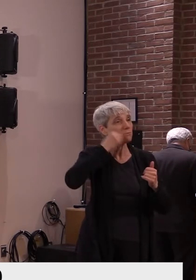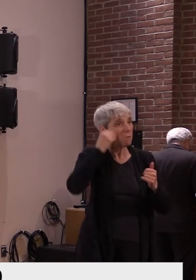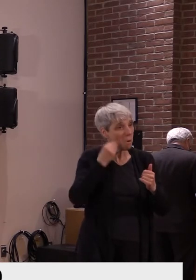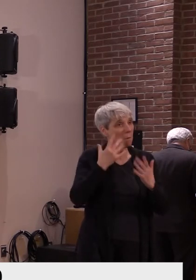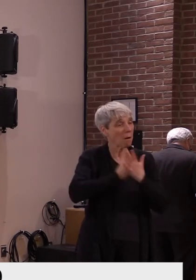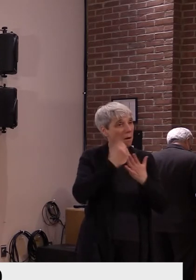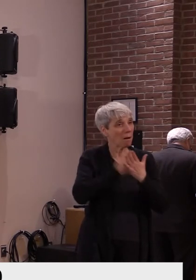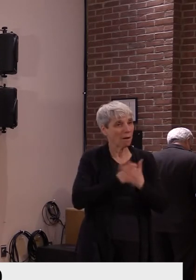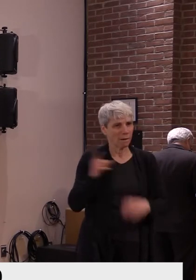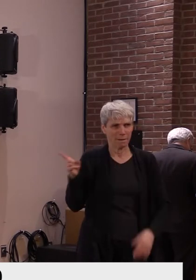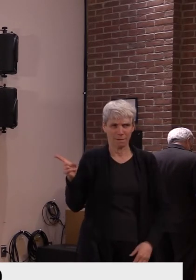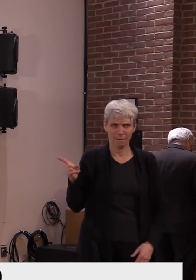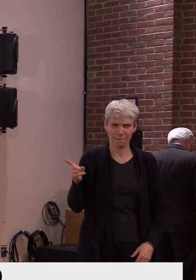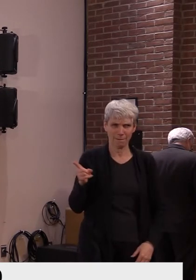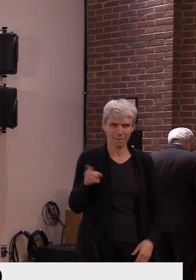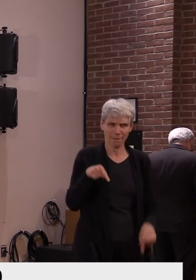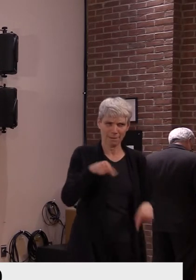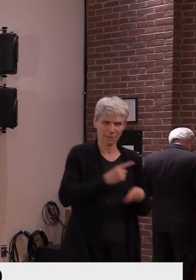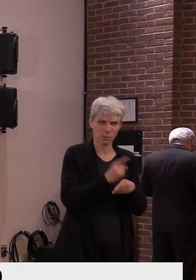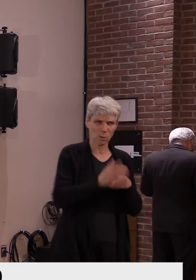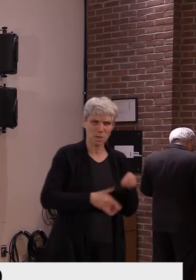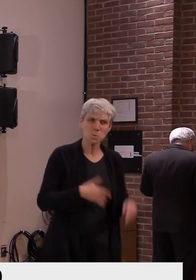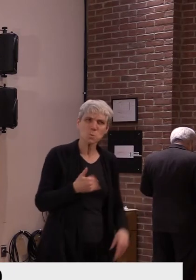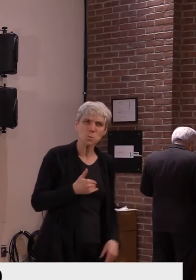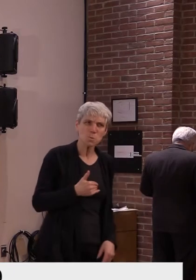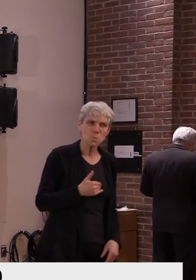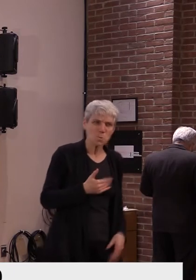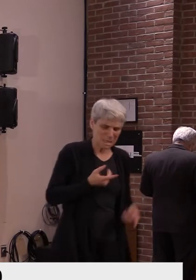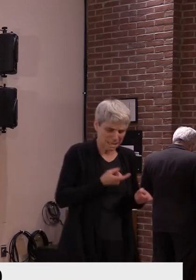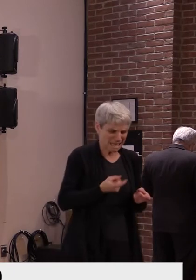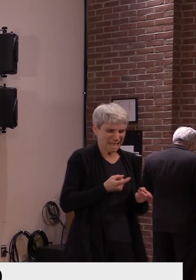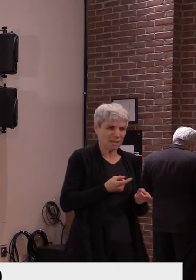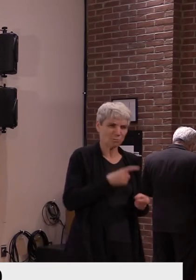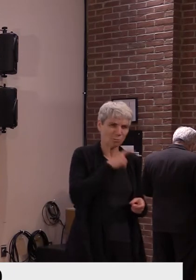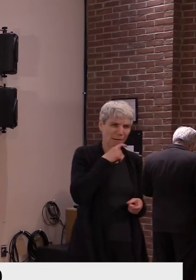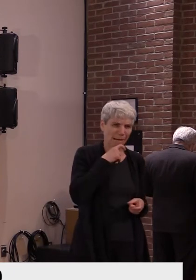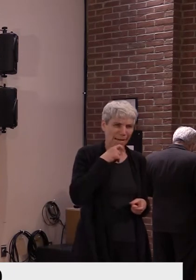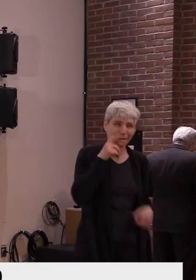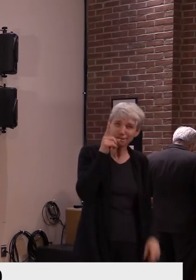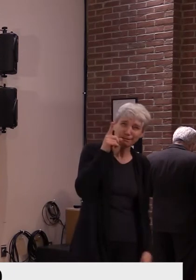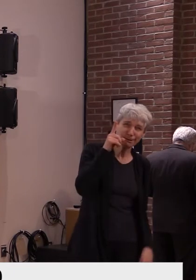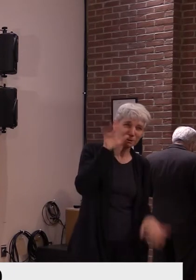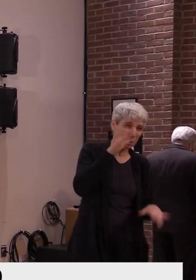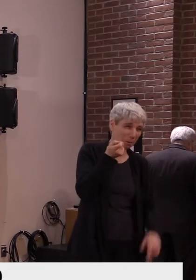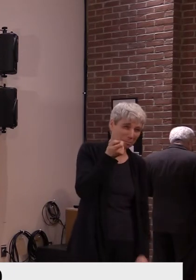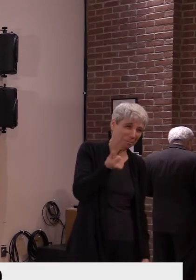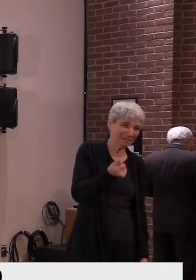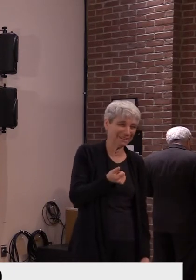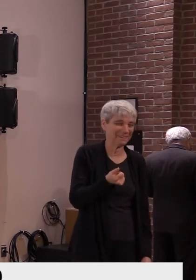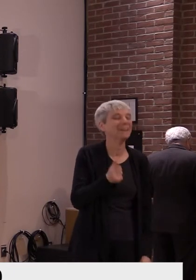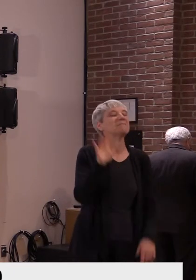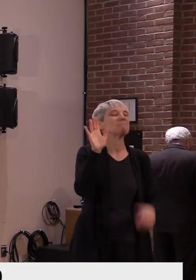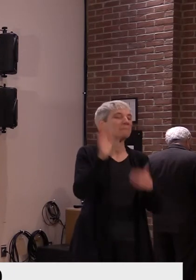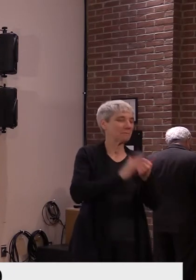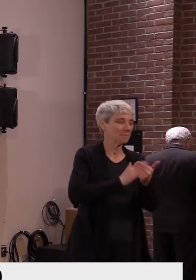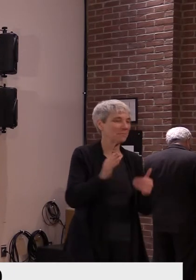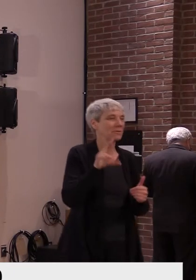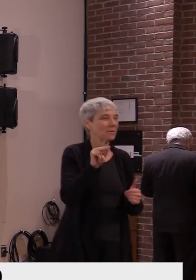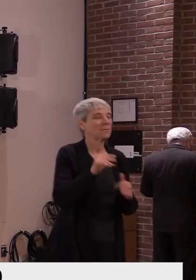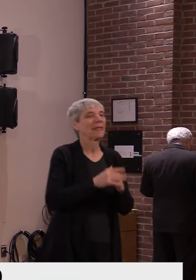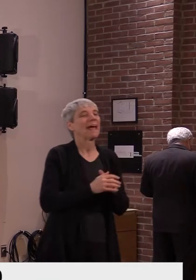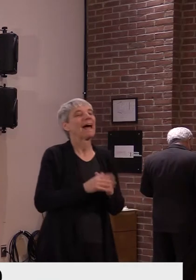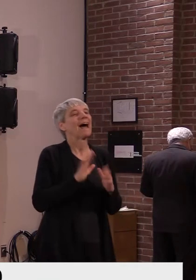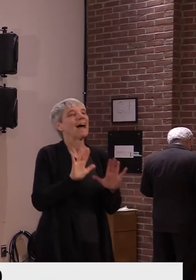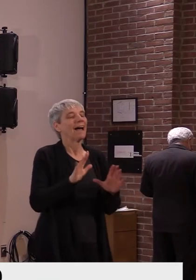Yes, that would be very nice. I think that would be challenging, uh, looking at the mountains right now. Um, so, again,